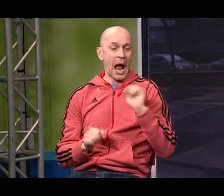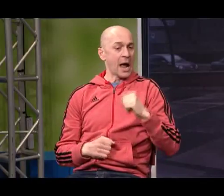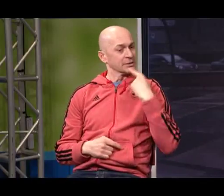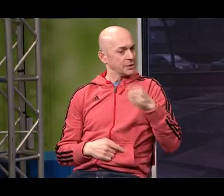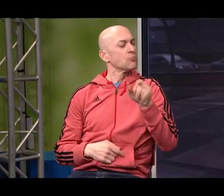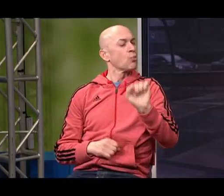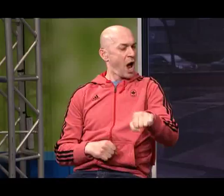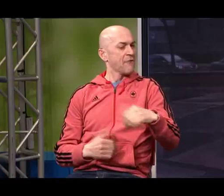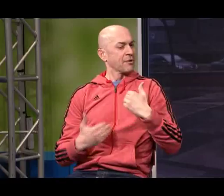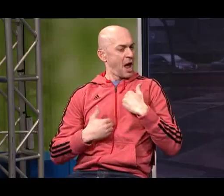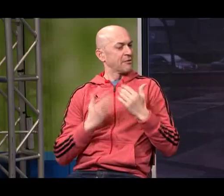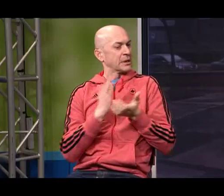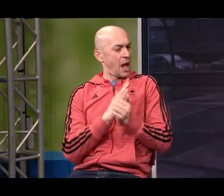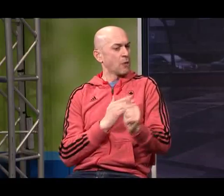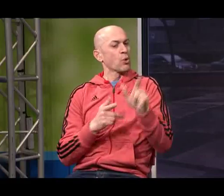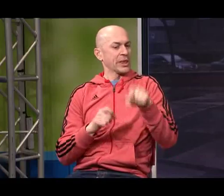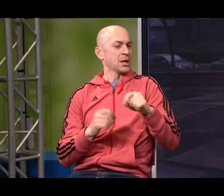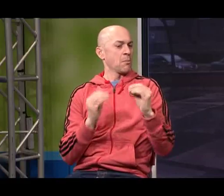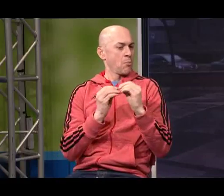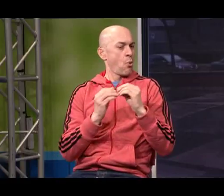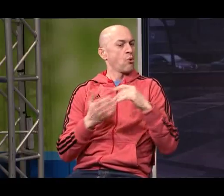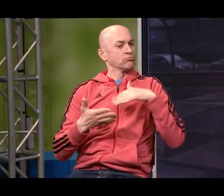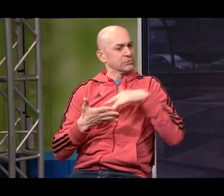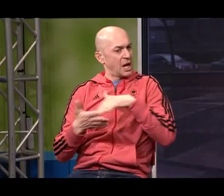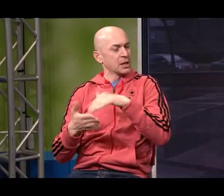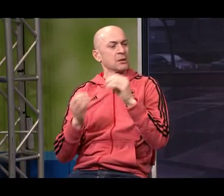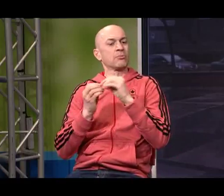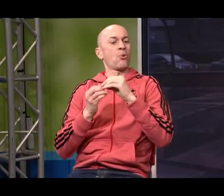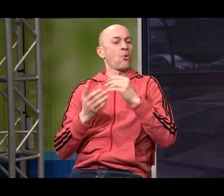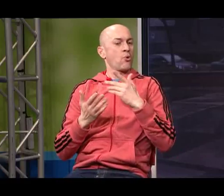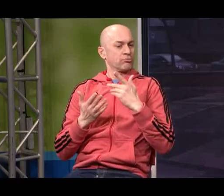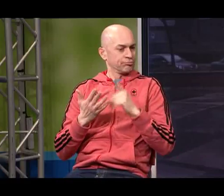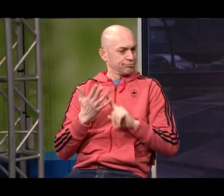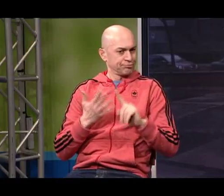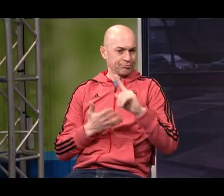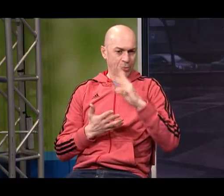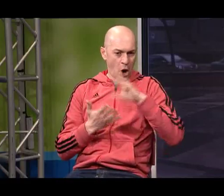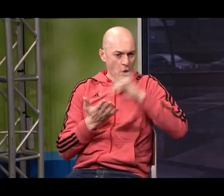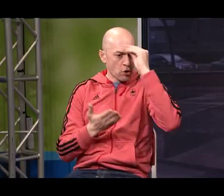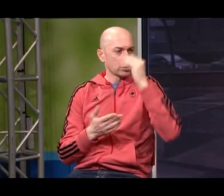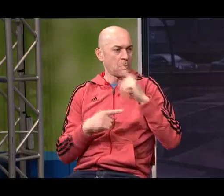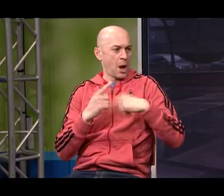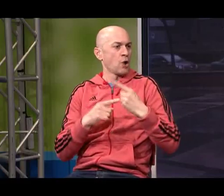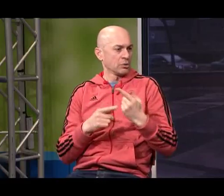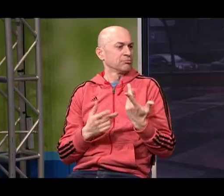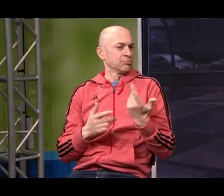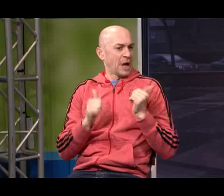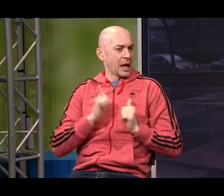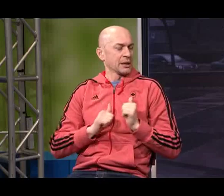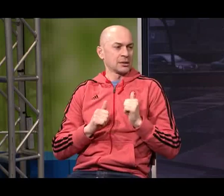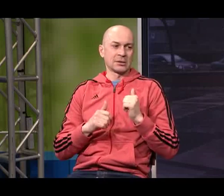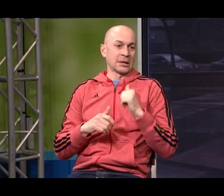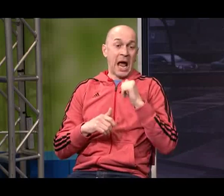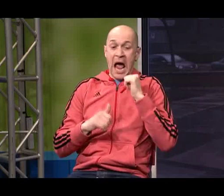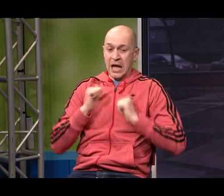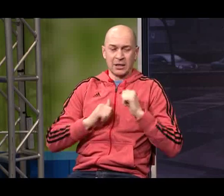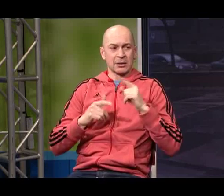And I don't mean to say that you're doing a good job But I would want to be able to give some feedback And to, you know, give some